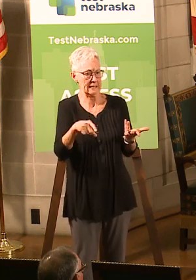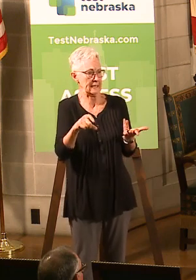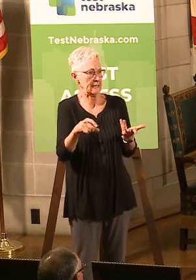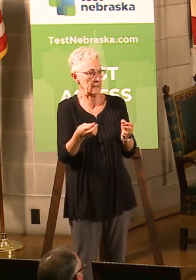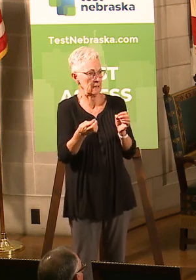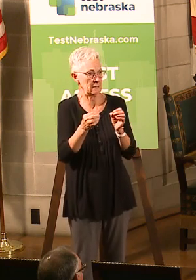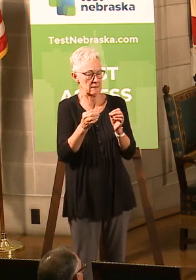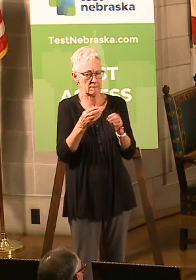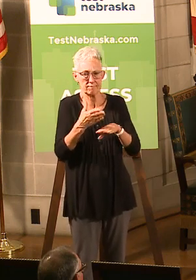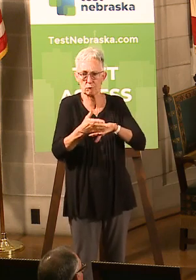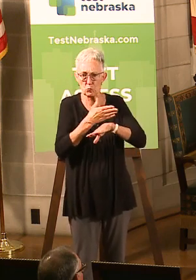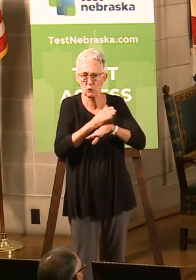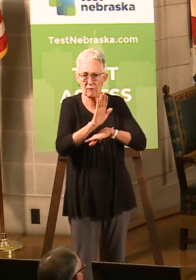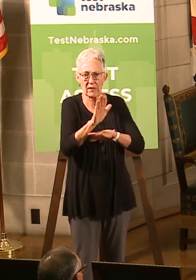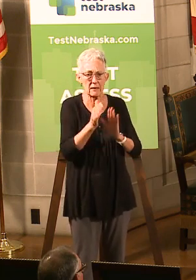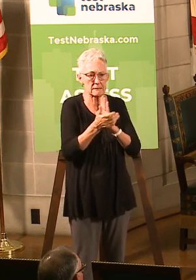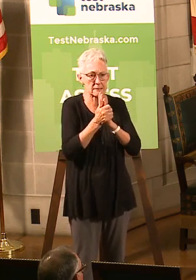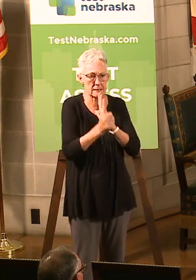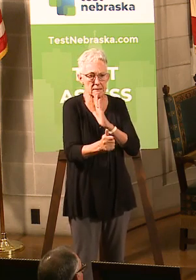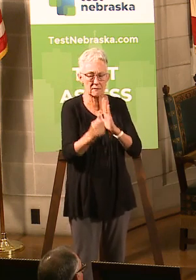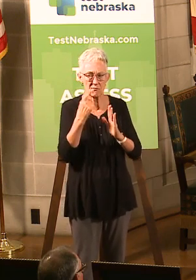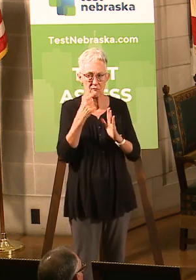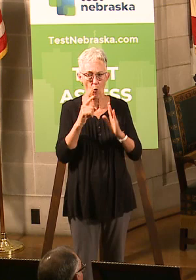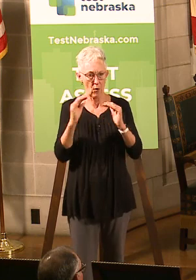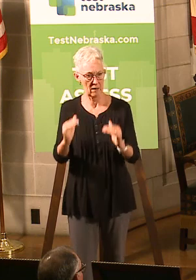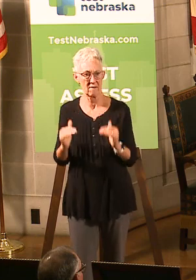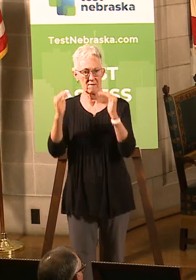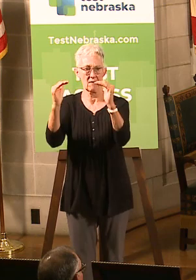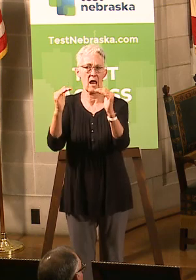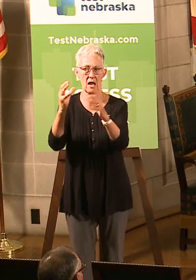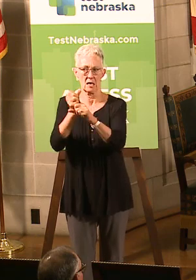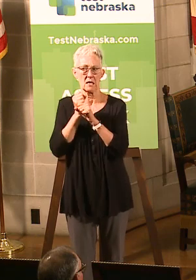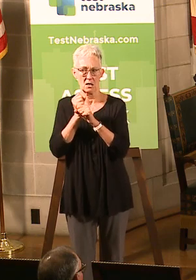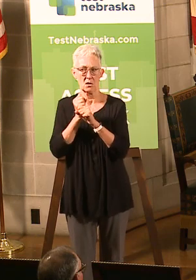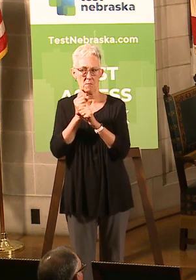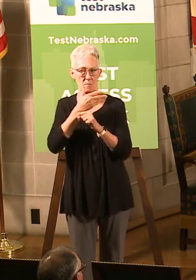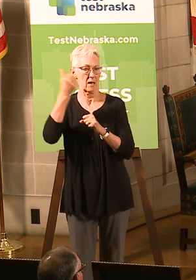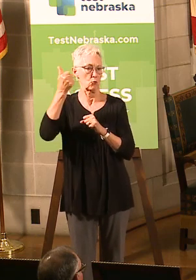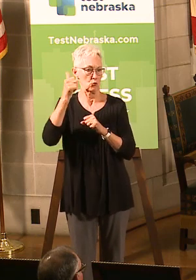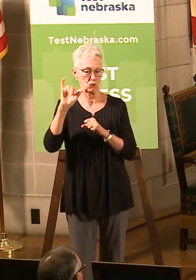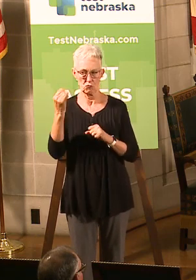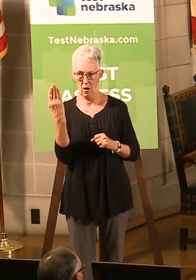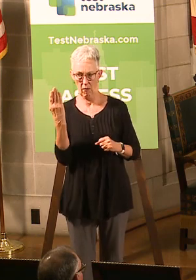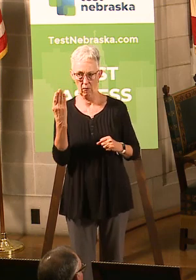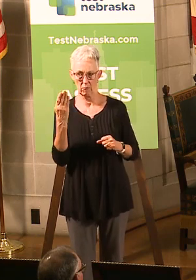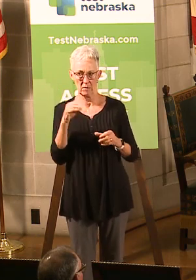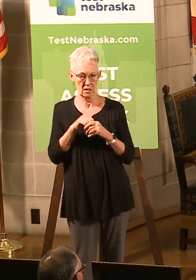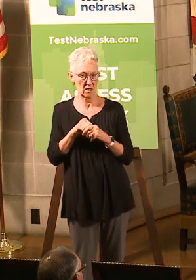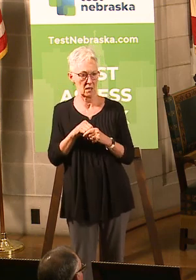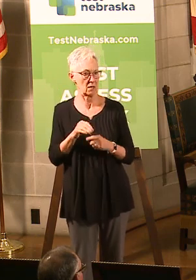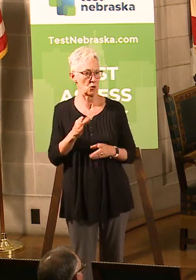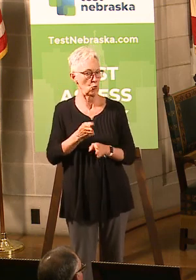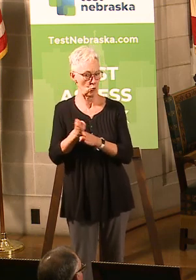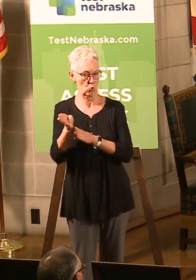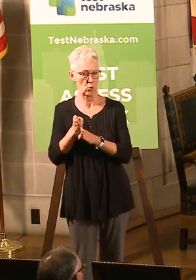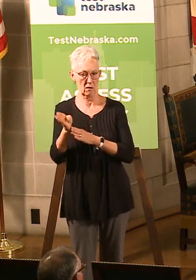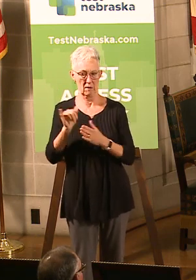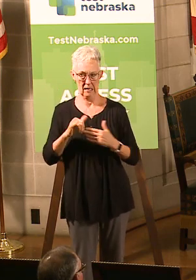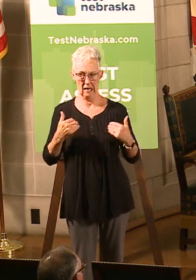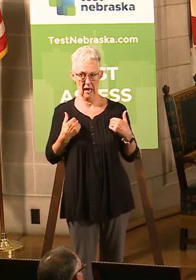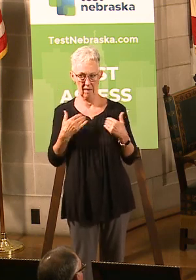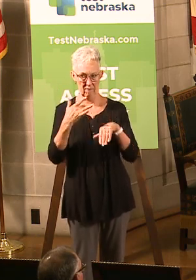to be able to upgrade their skills and take a job in one of those high-demand career fields that we have here in the state of Nebraska.